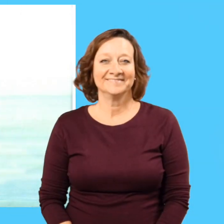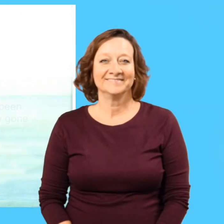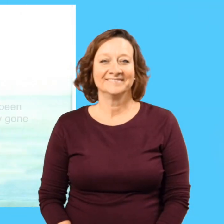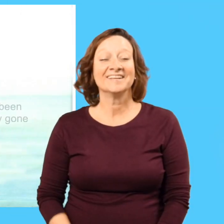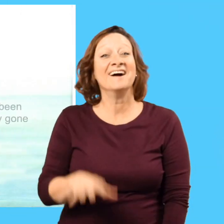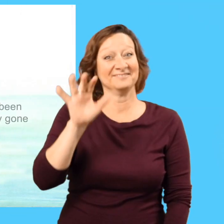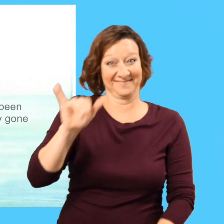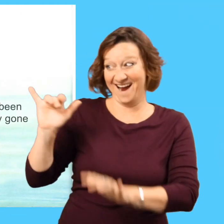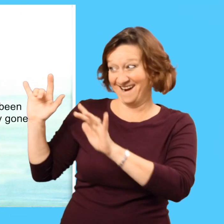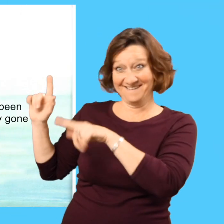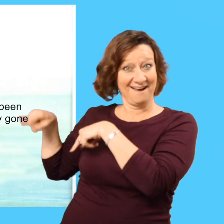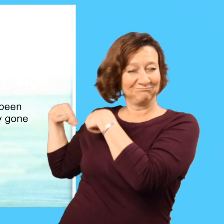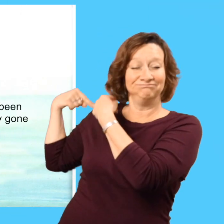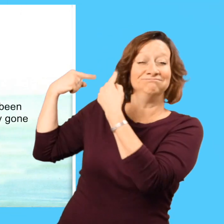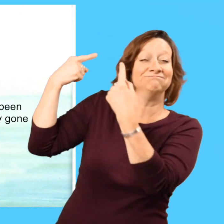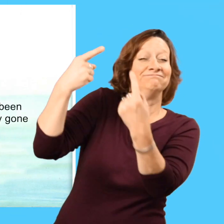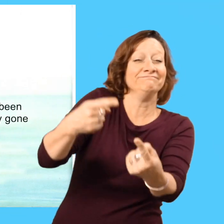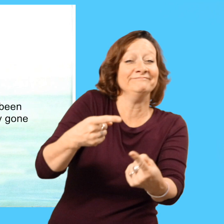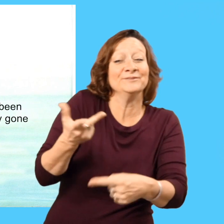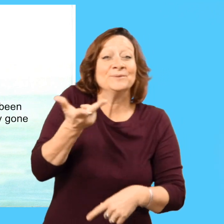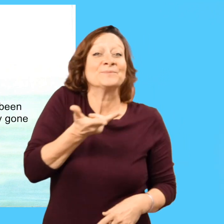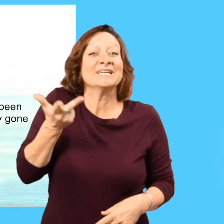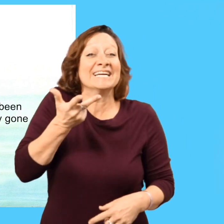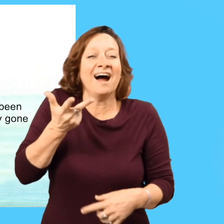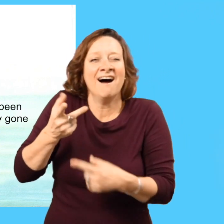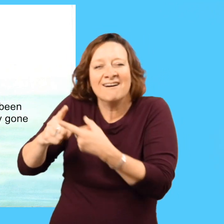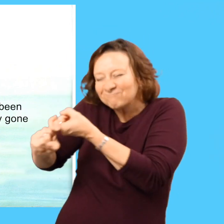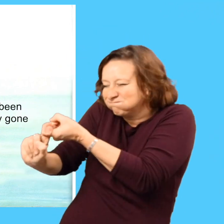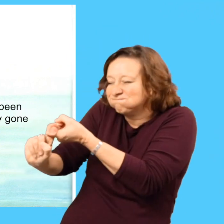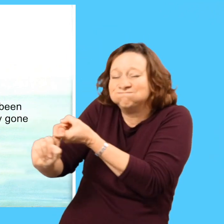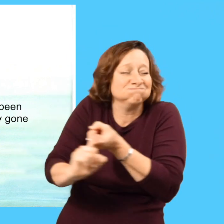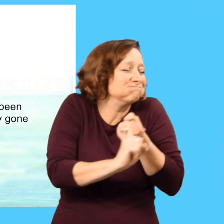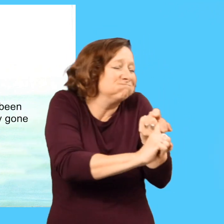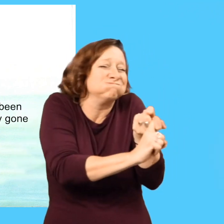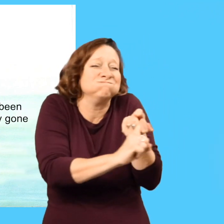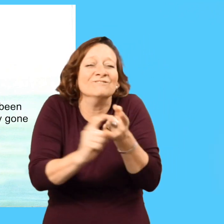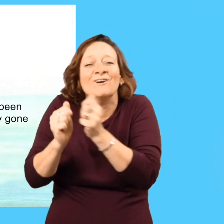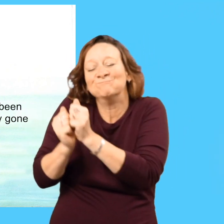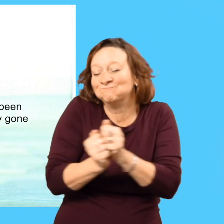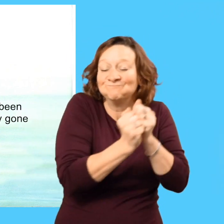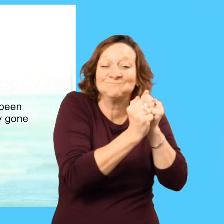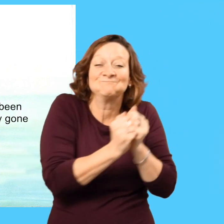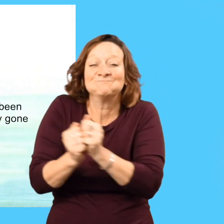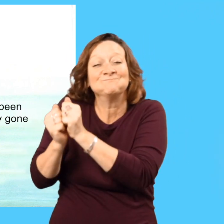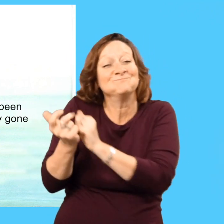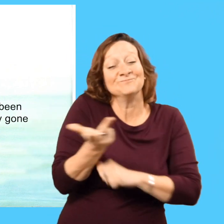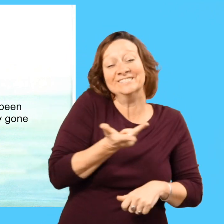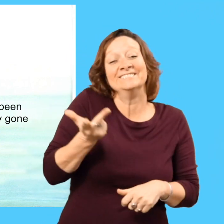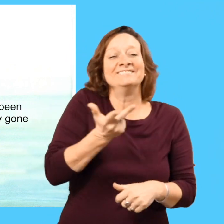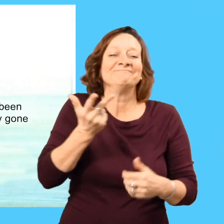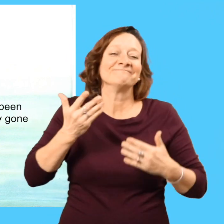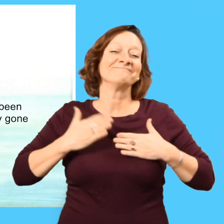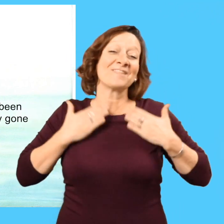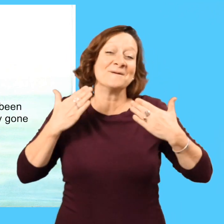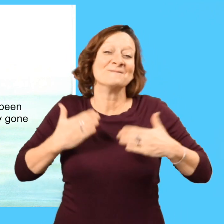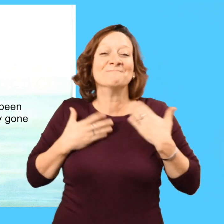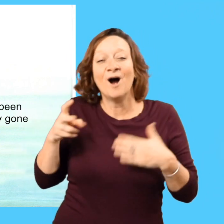The hens were delighted. And from that day to this, they have been the best of friends. And have happily